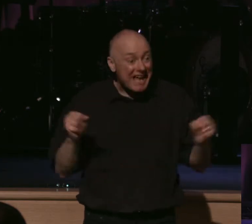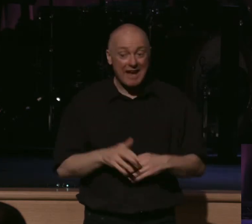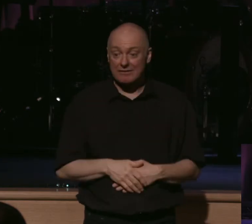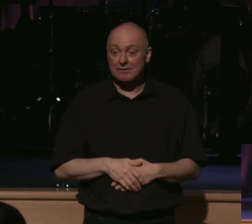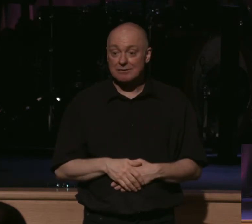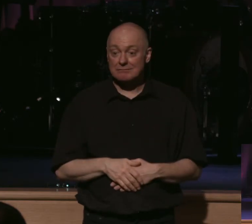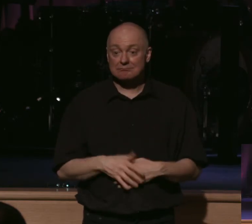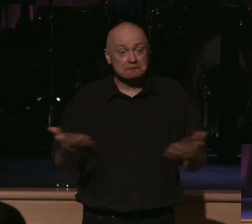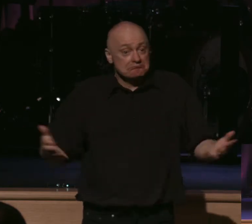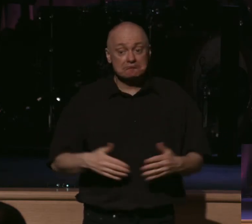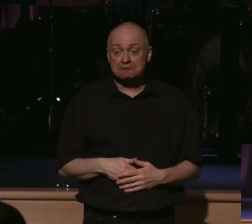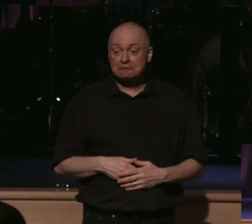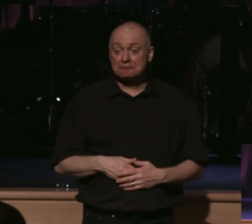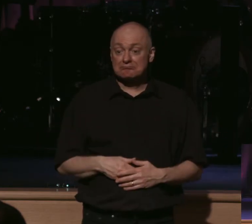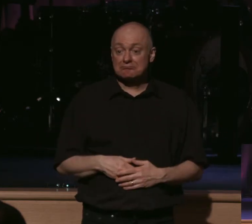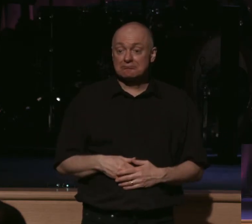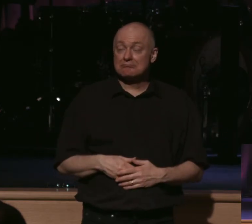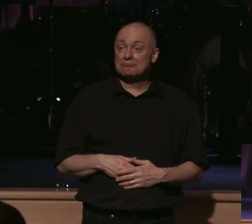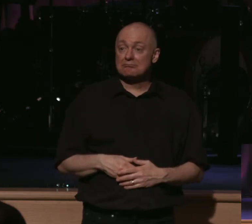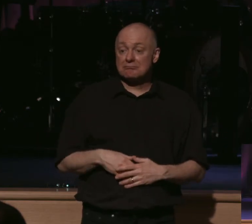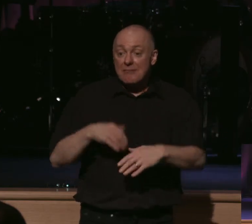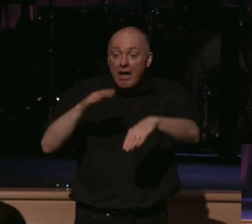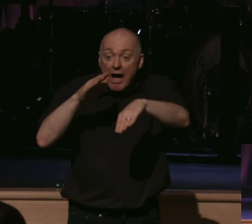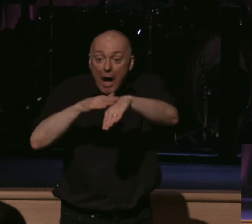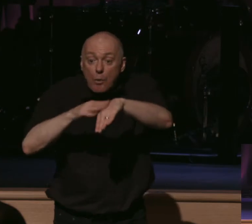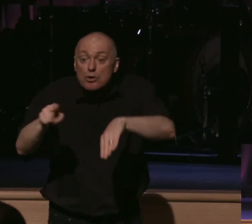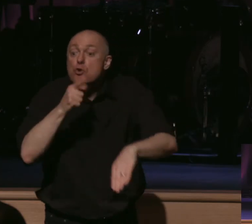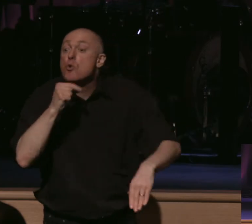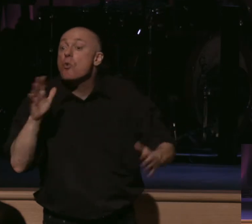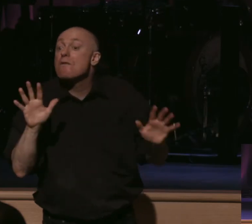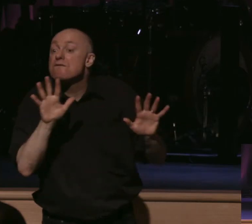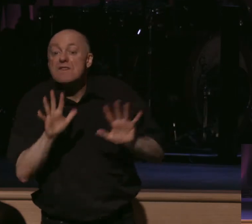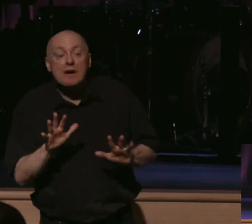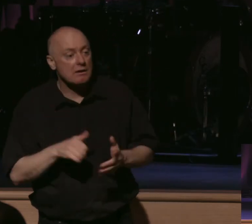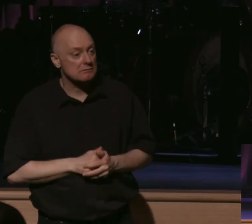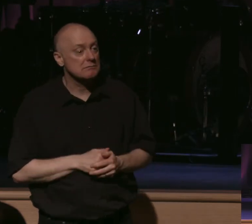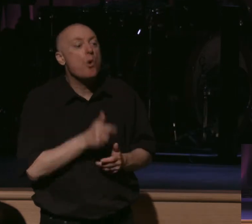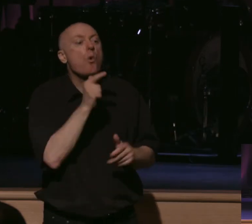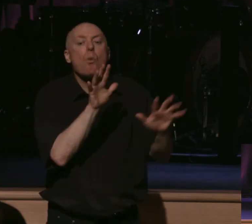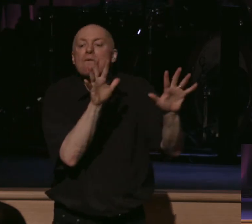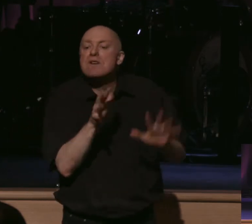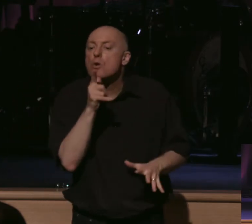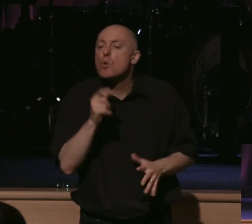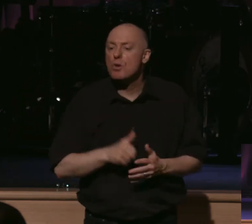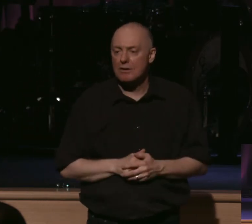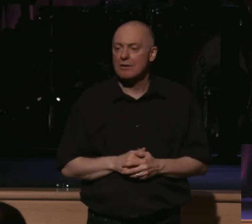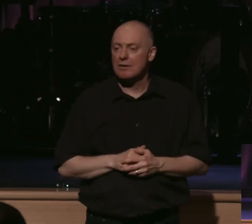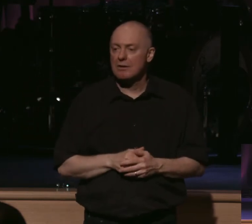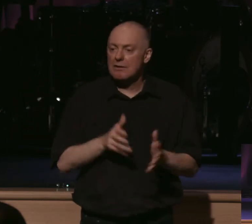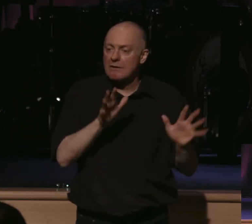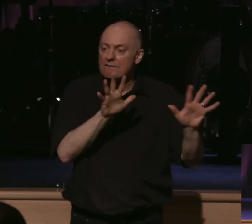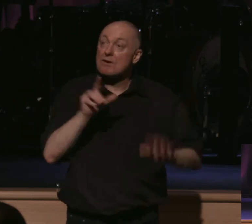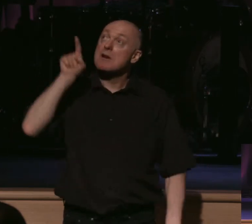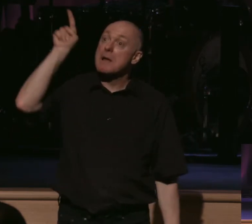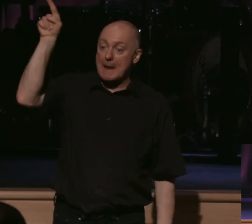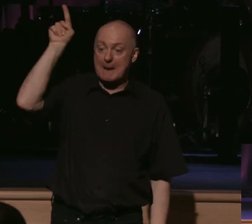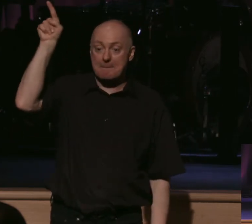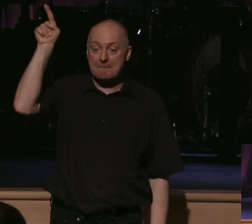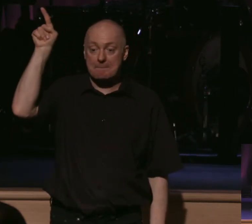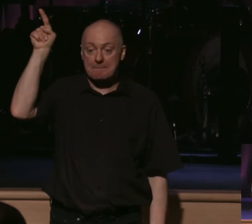This is the power. Notice what Jesus says, but I will warn you whom to fear. This is who you really should fear. Fear him, who after he